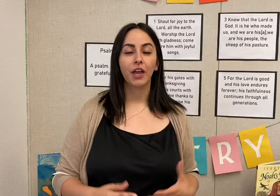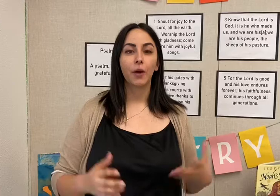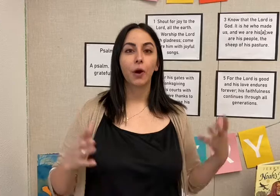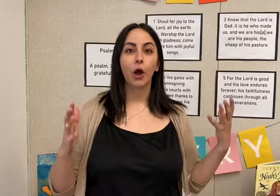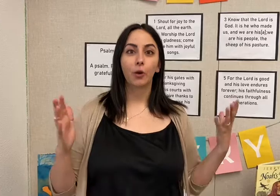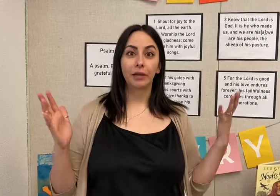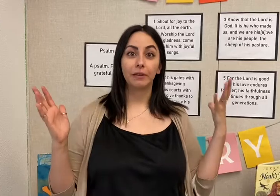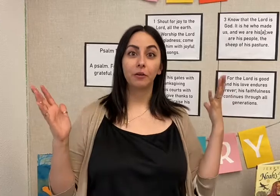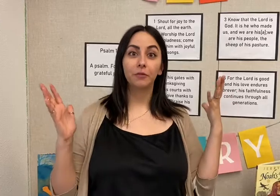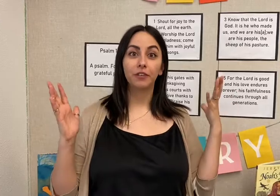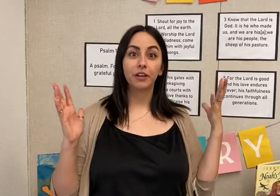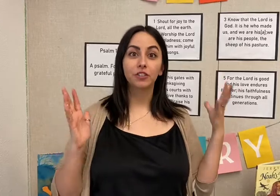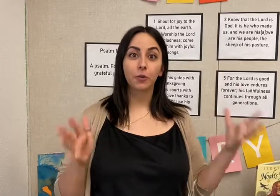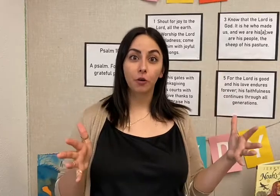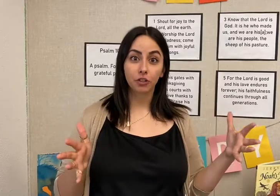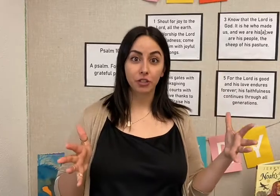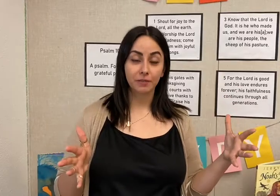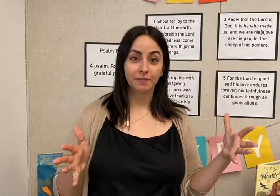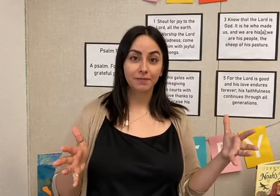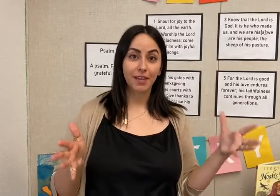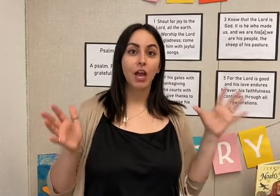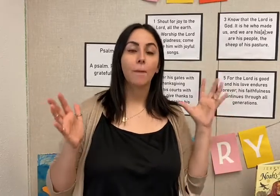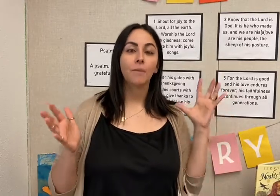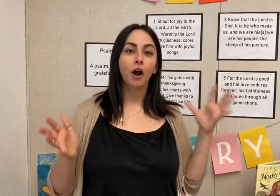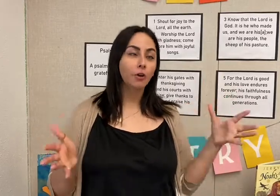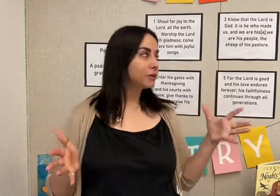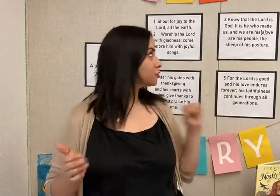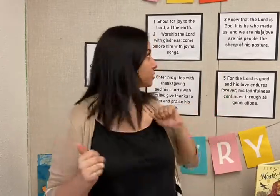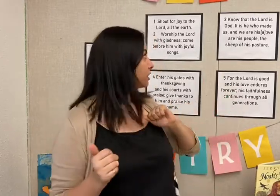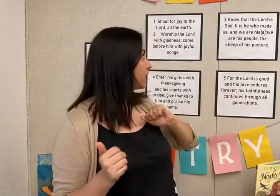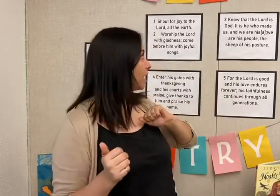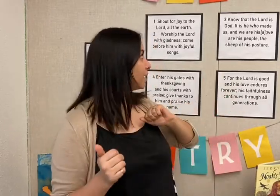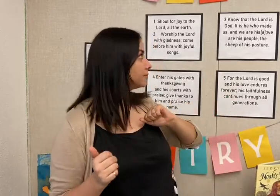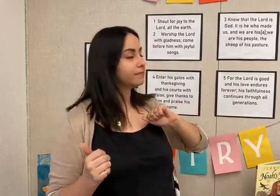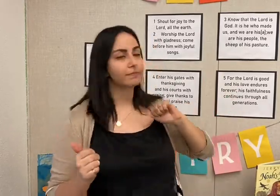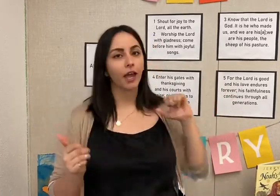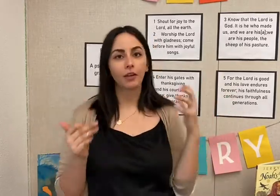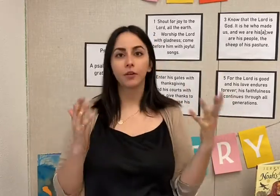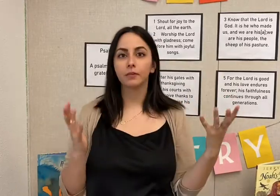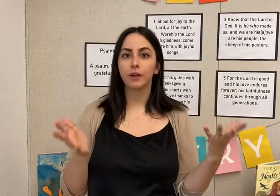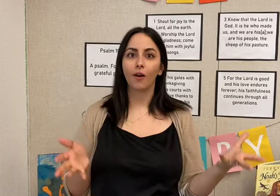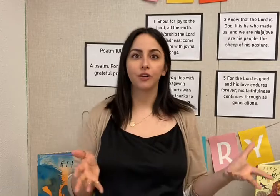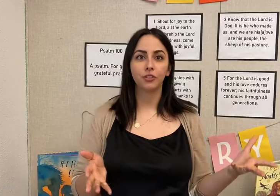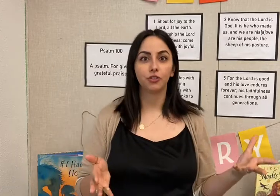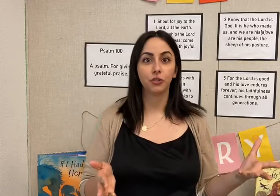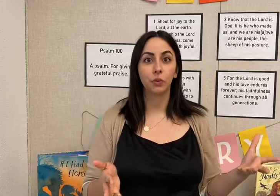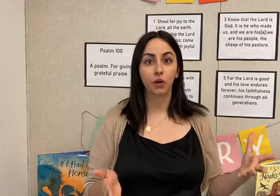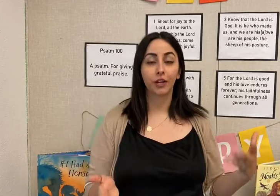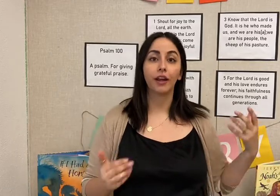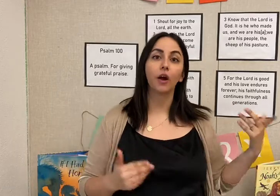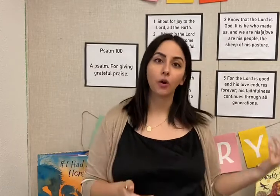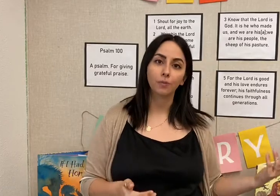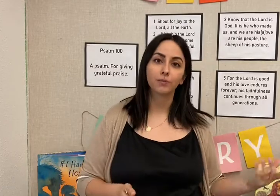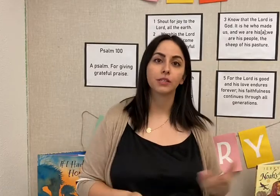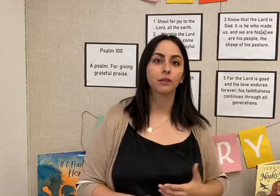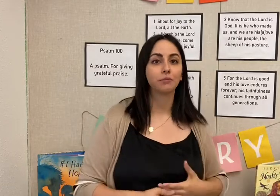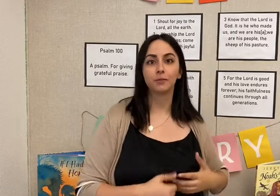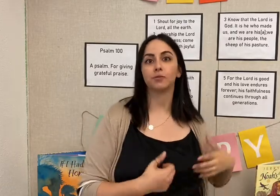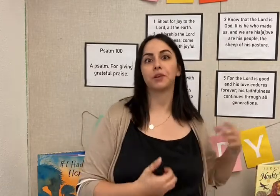Okay, now we're moving on to poetry. Poetry, I know it can be hard to do work at home. Sometimes we get